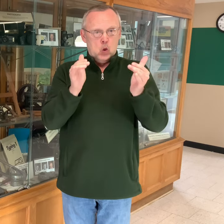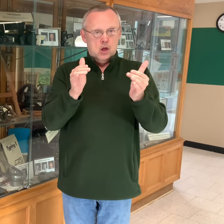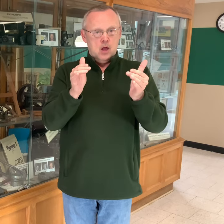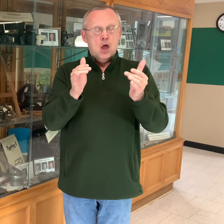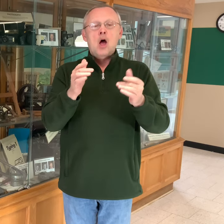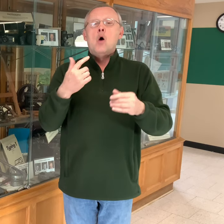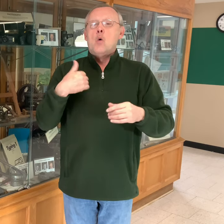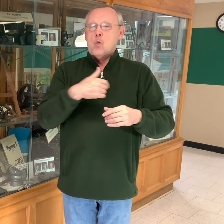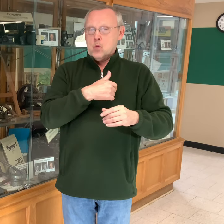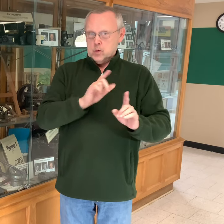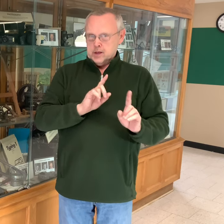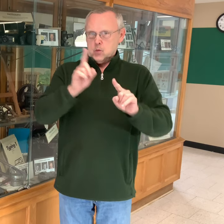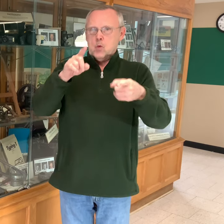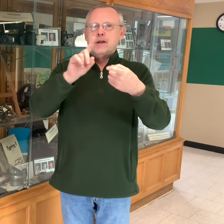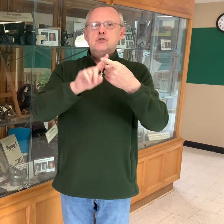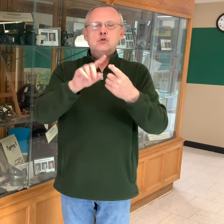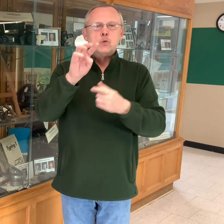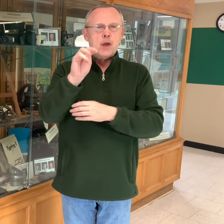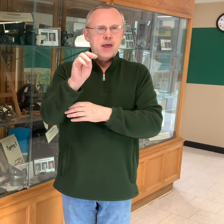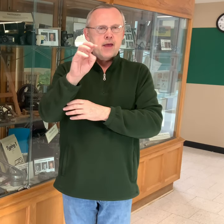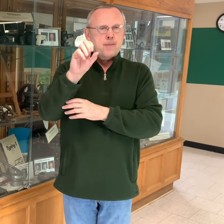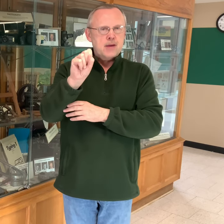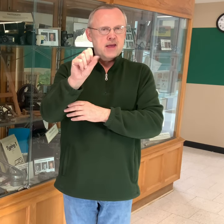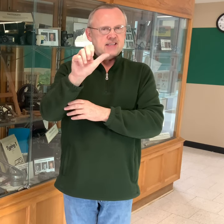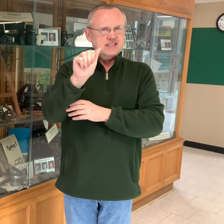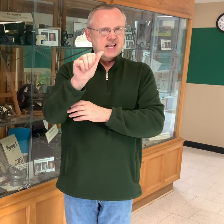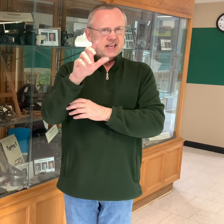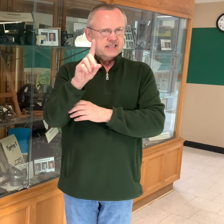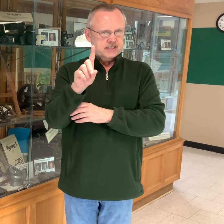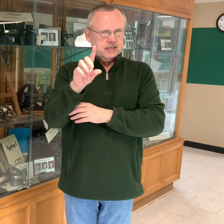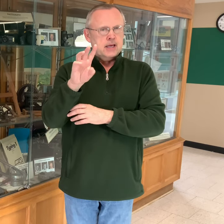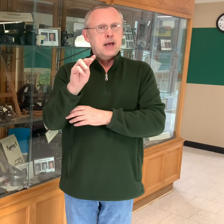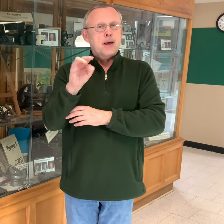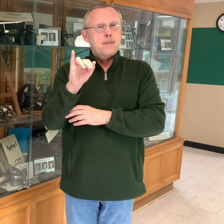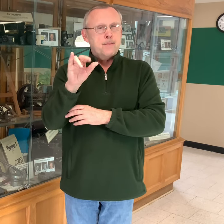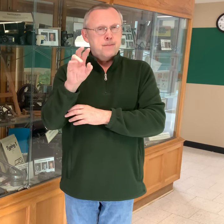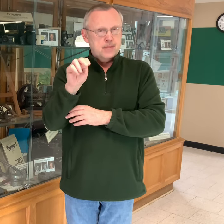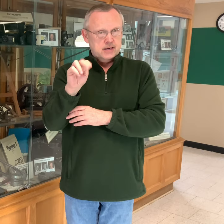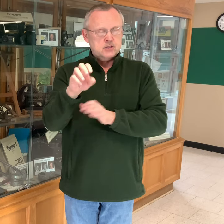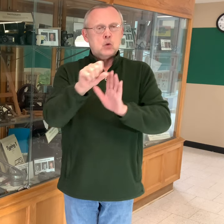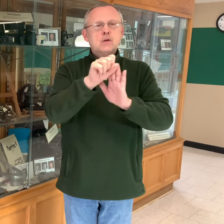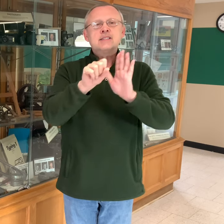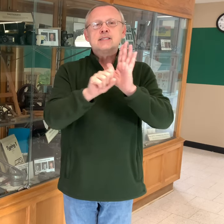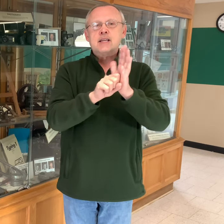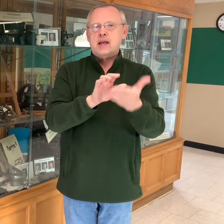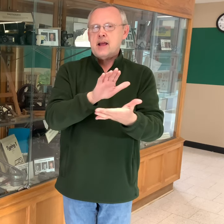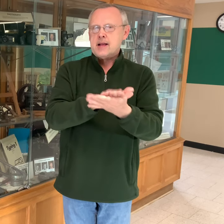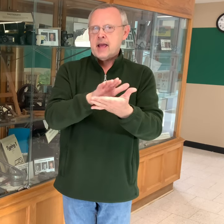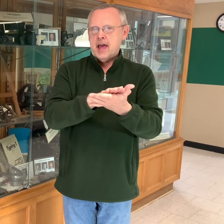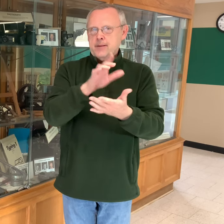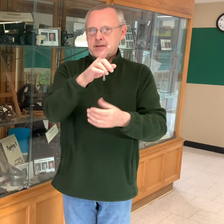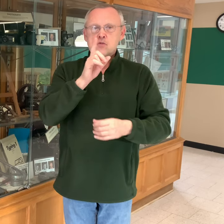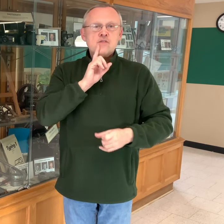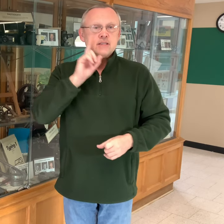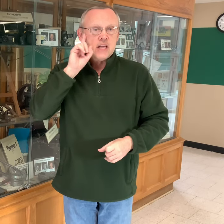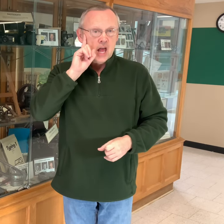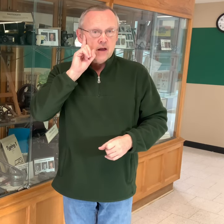Academic Bowl. We went to MSAD, Minnesota State Academy for the Deaf.